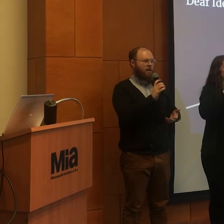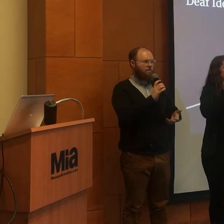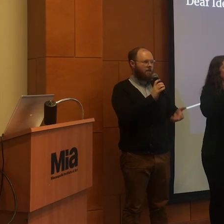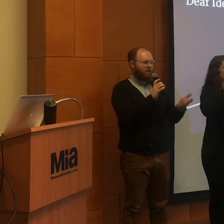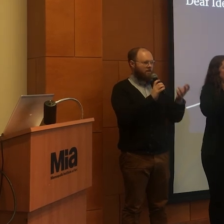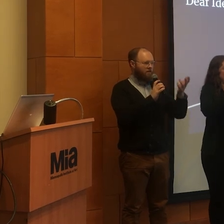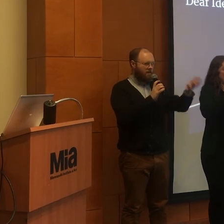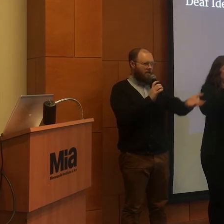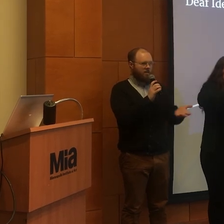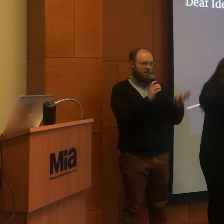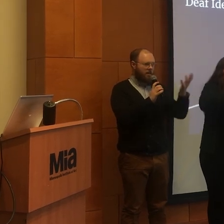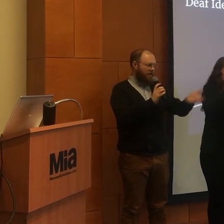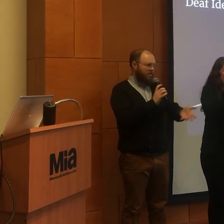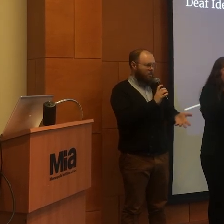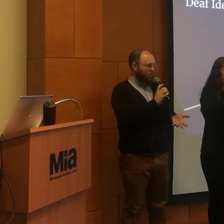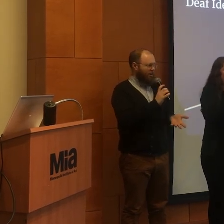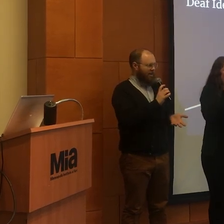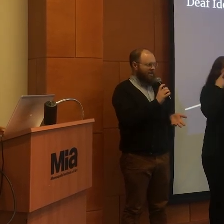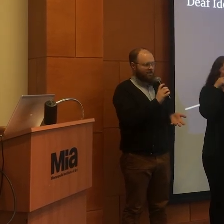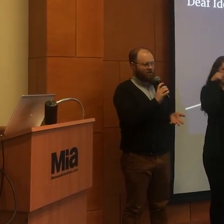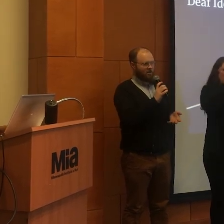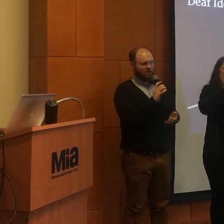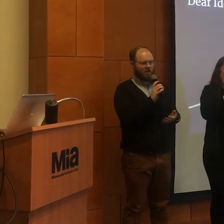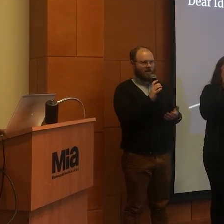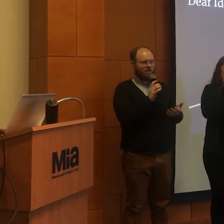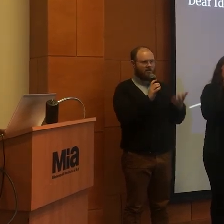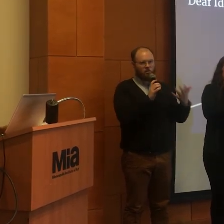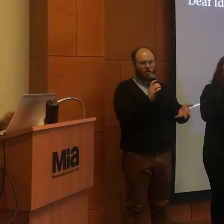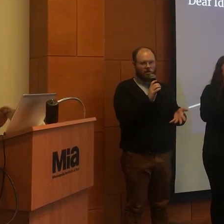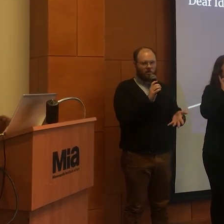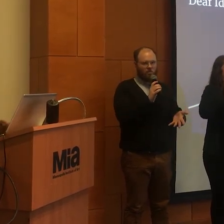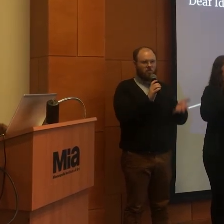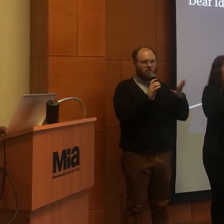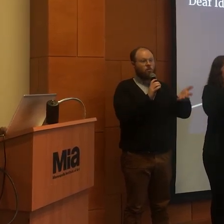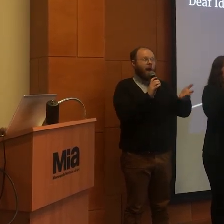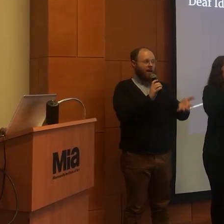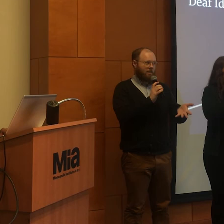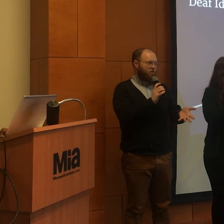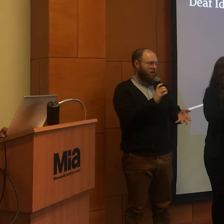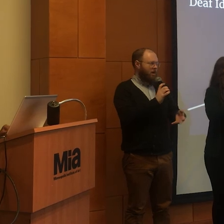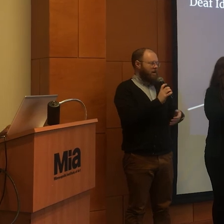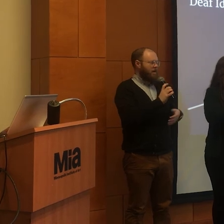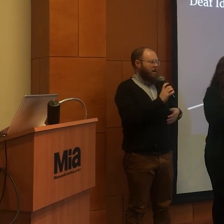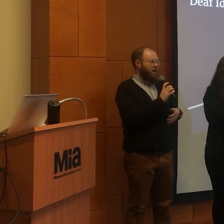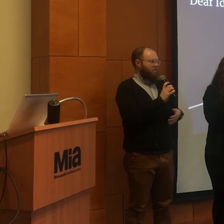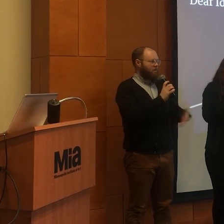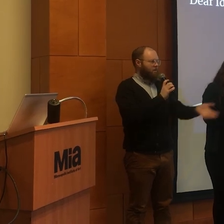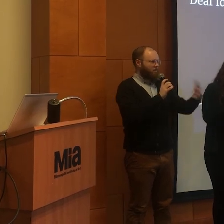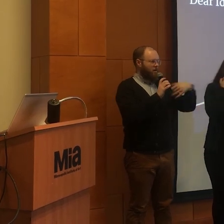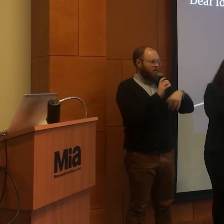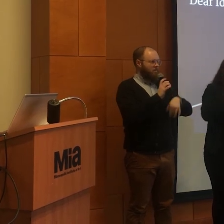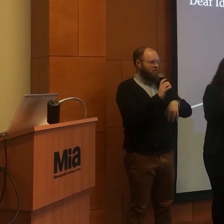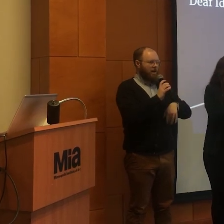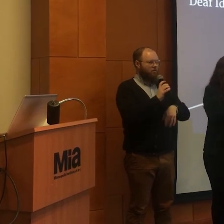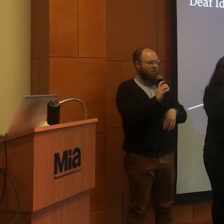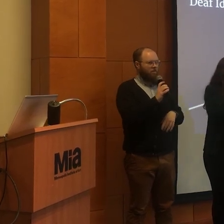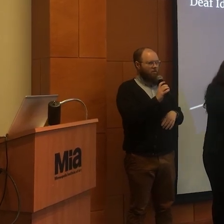I'd love to get this in the hands of more organizations to do access work. So feel free to come chat with me if